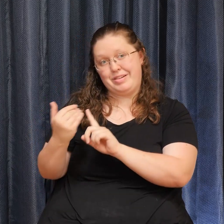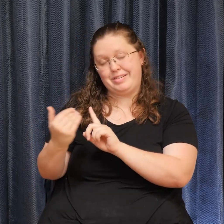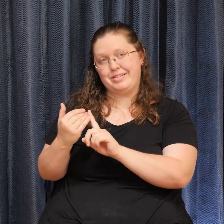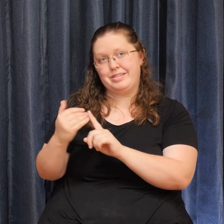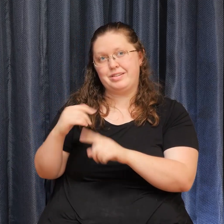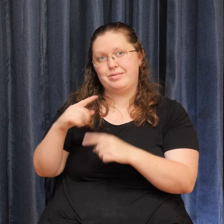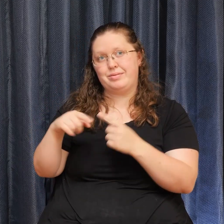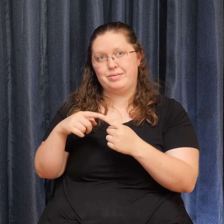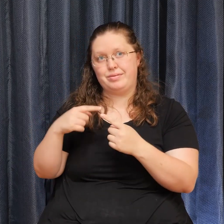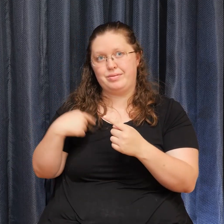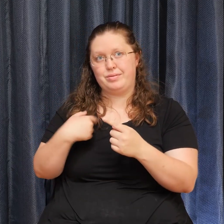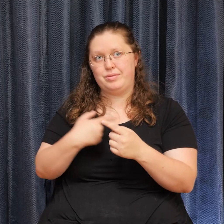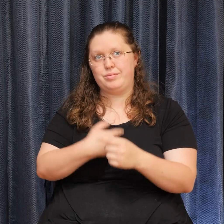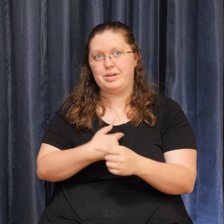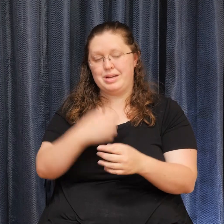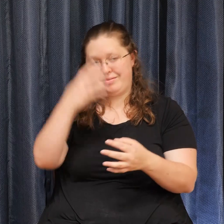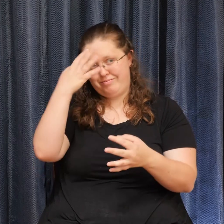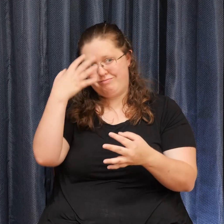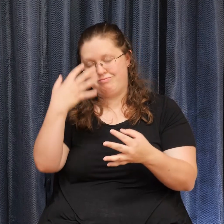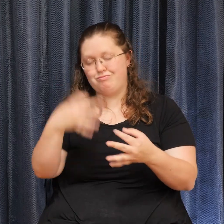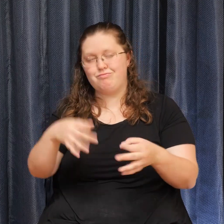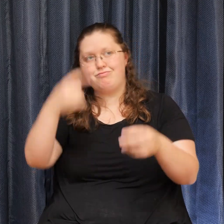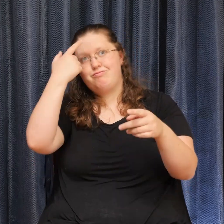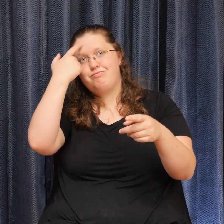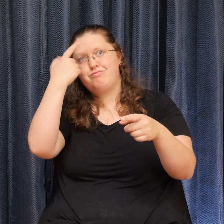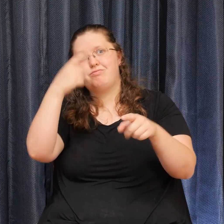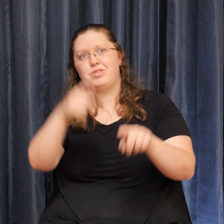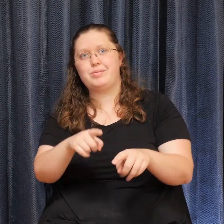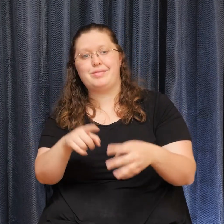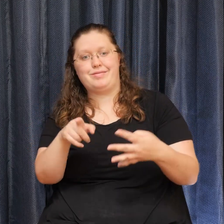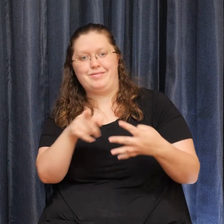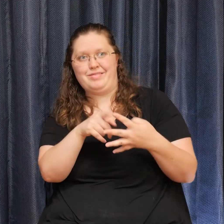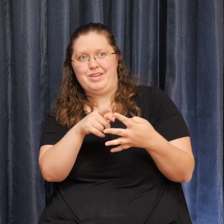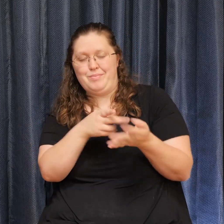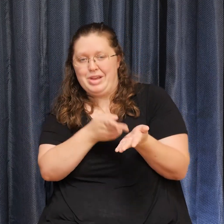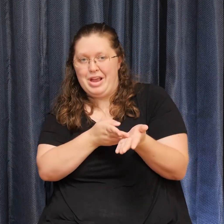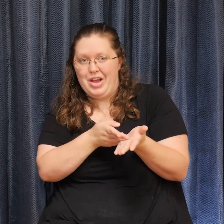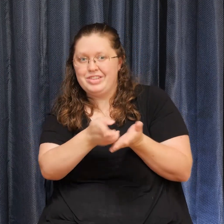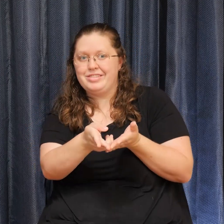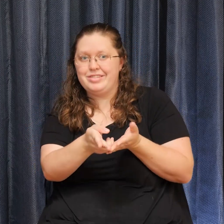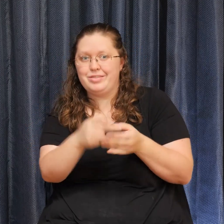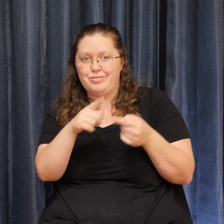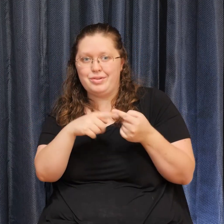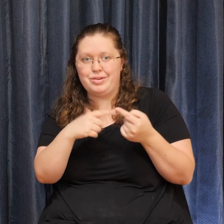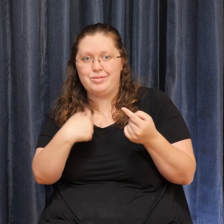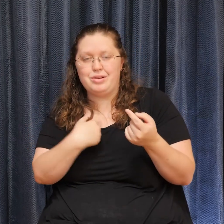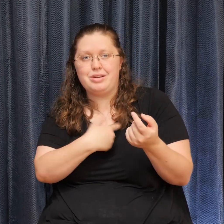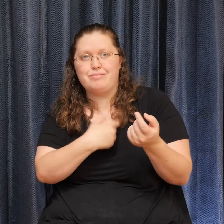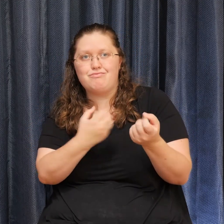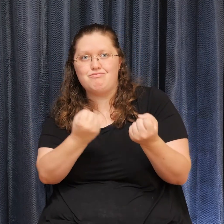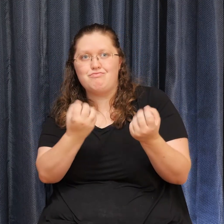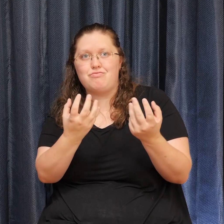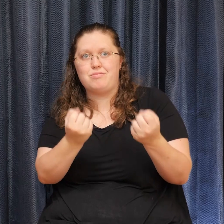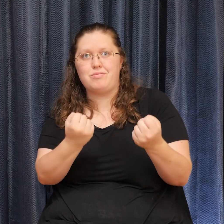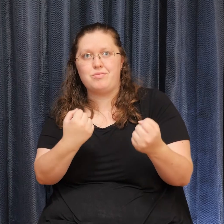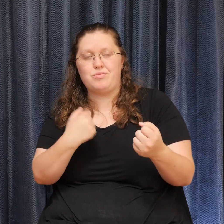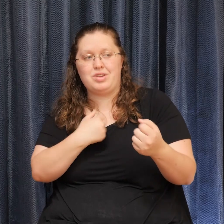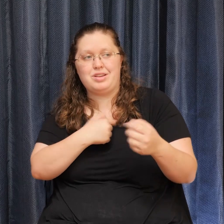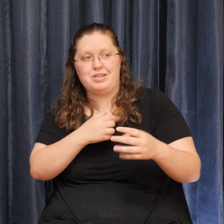agreement To be impeccable With our word We take on A certain energy The energy Of that word If